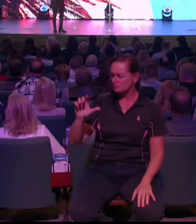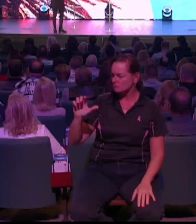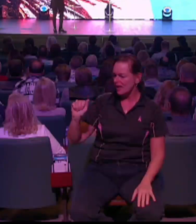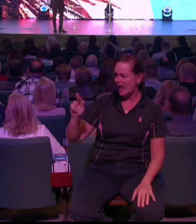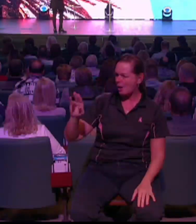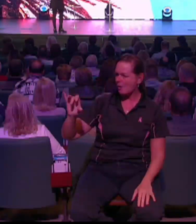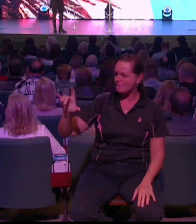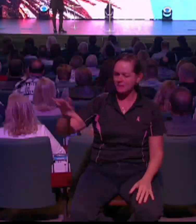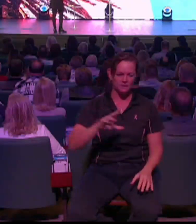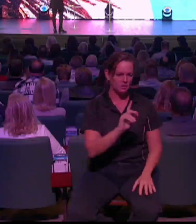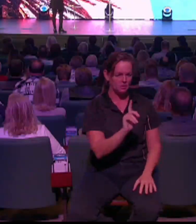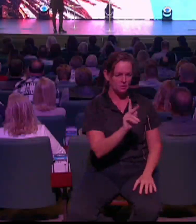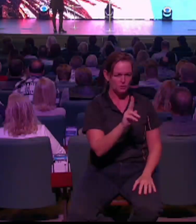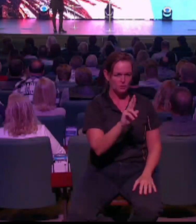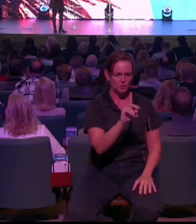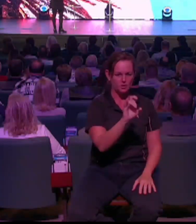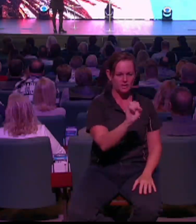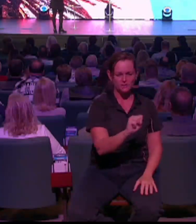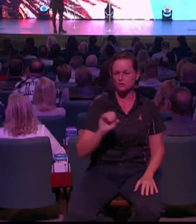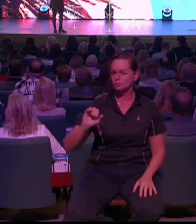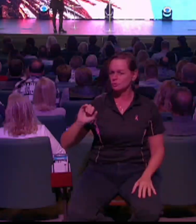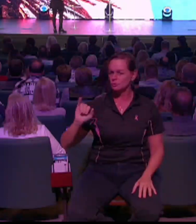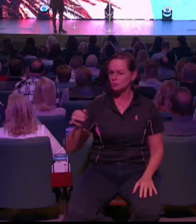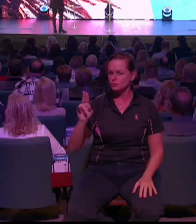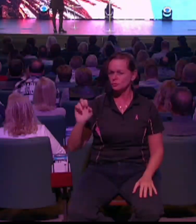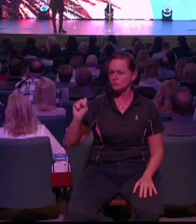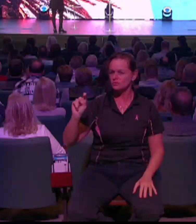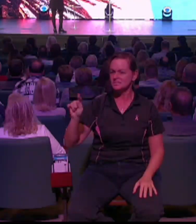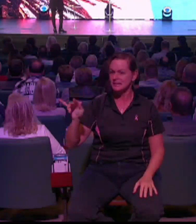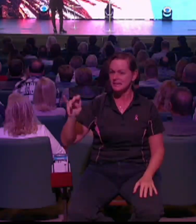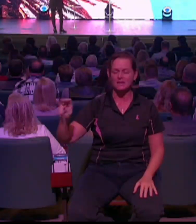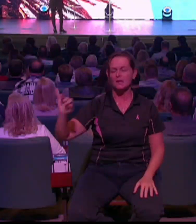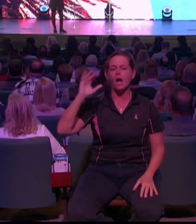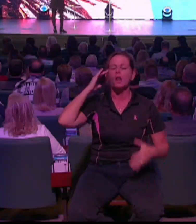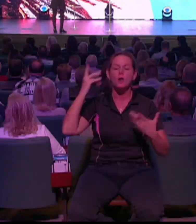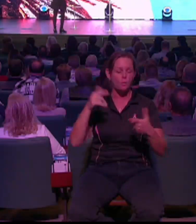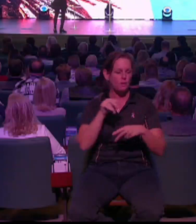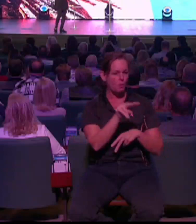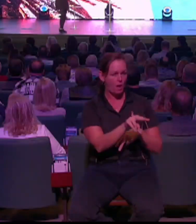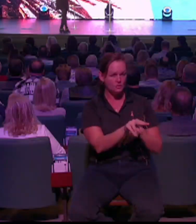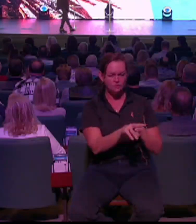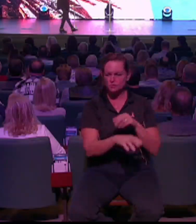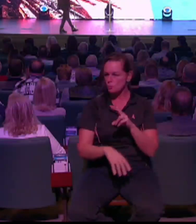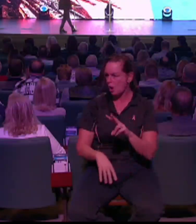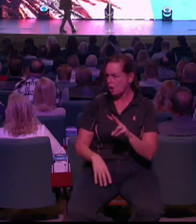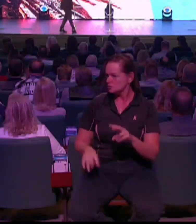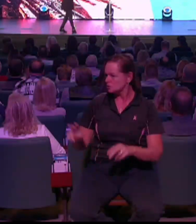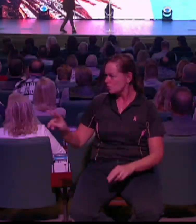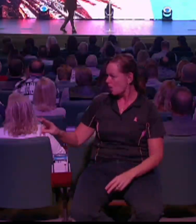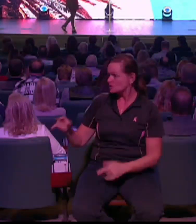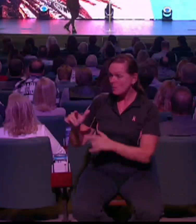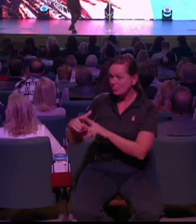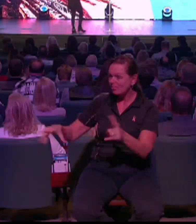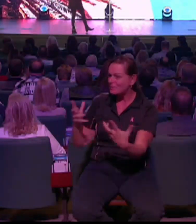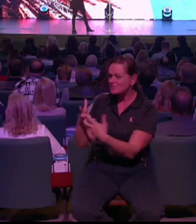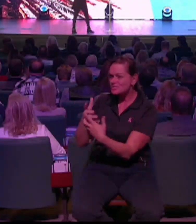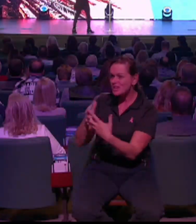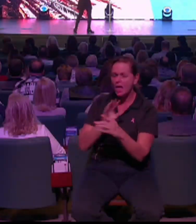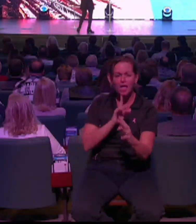Kurdish. I just watched. I watched everything that was happening. And then on the last day I was there, the